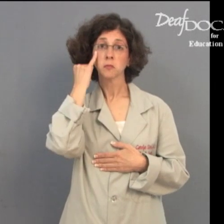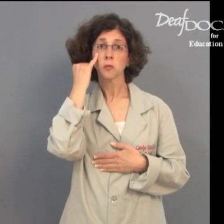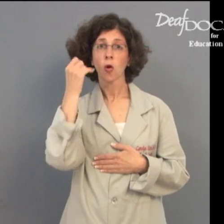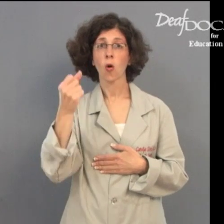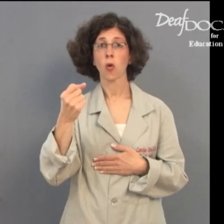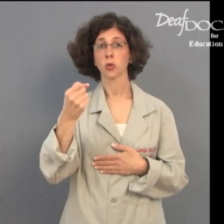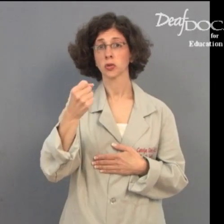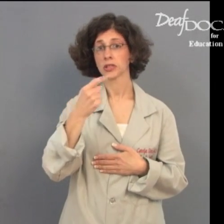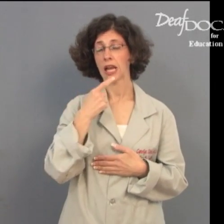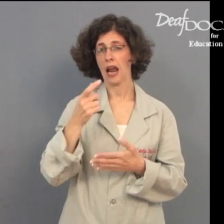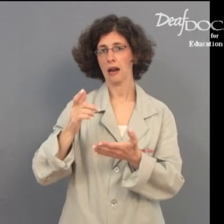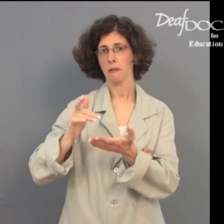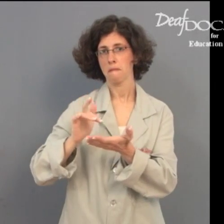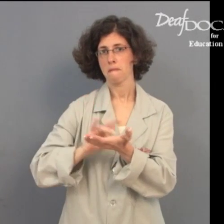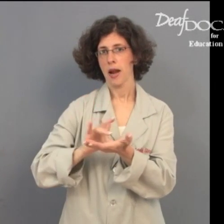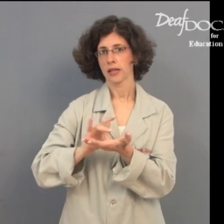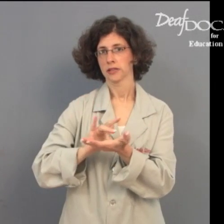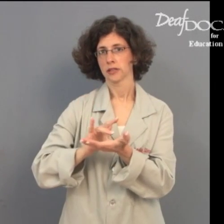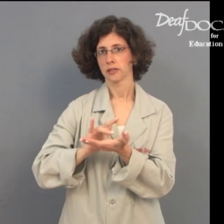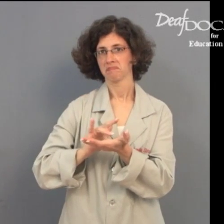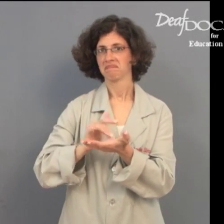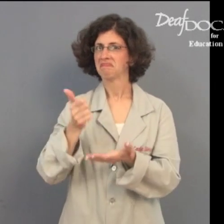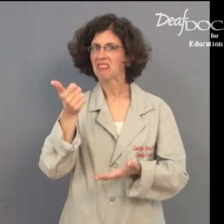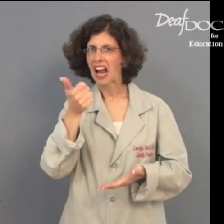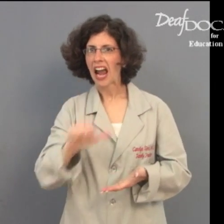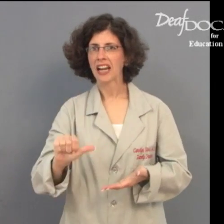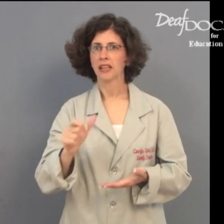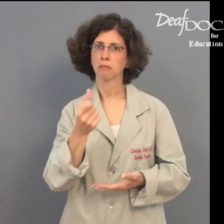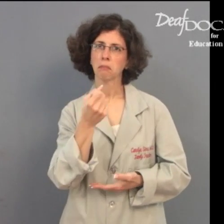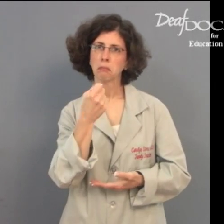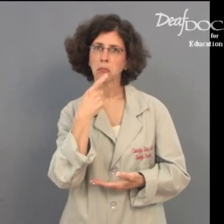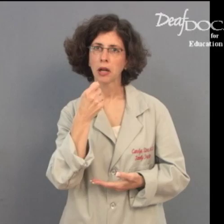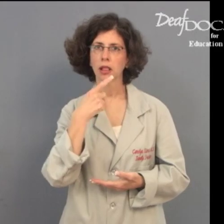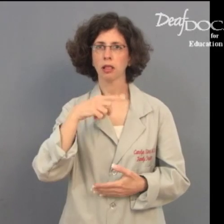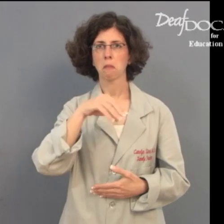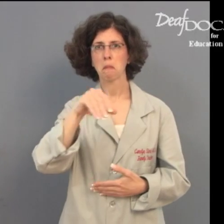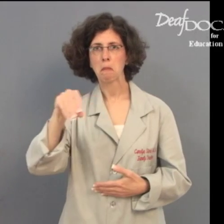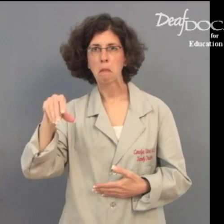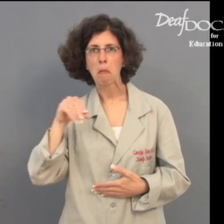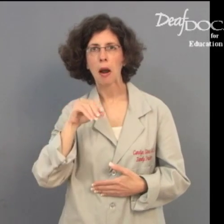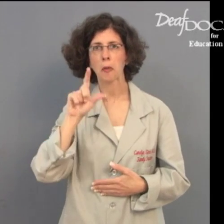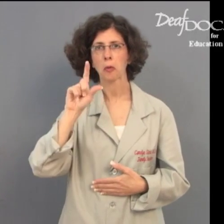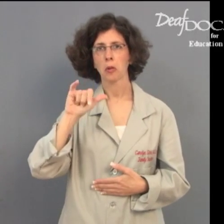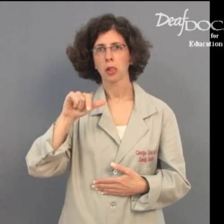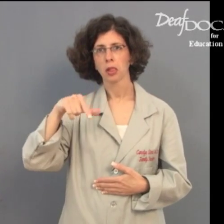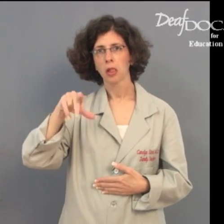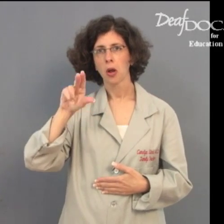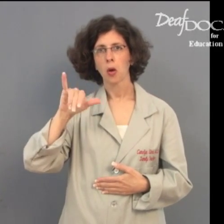Any time you take a medicine, whether it's a pill, powder, or liquid,